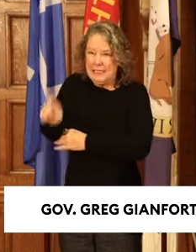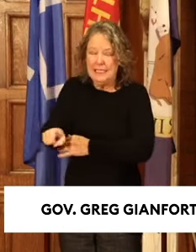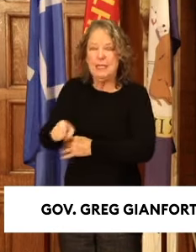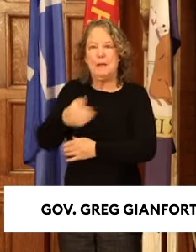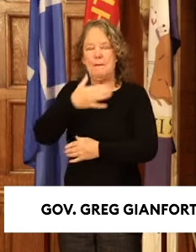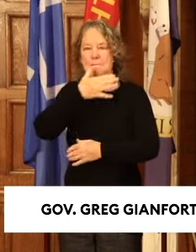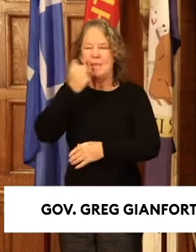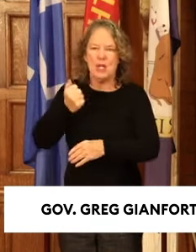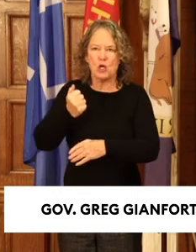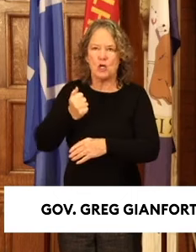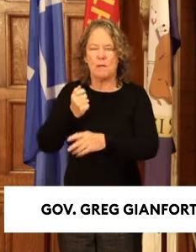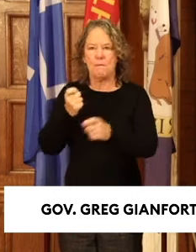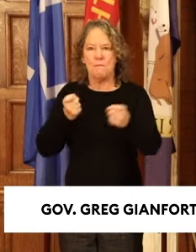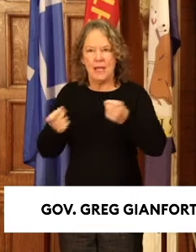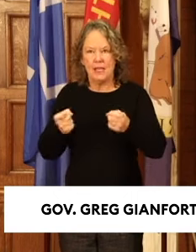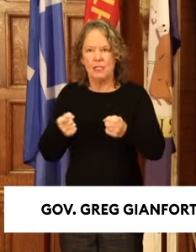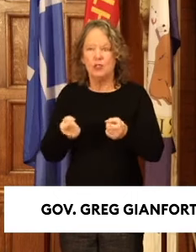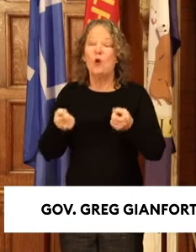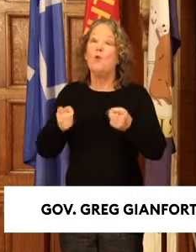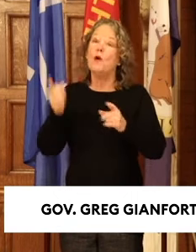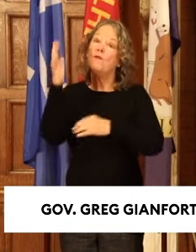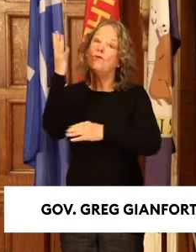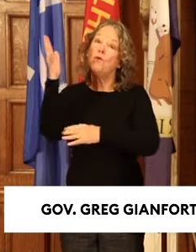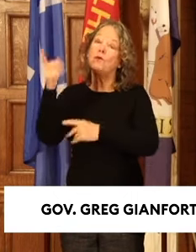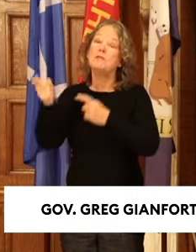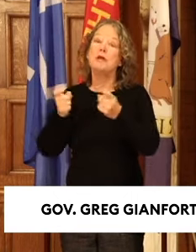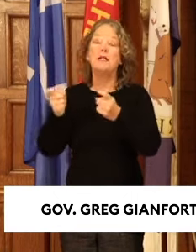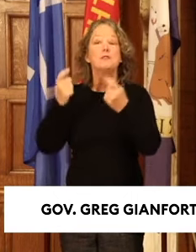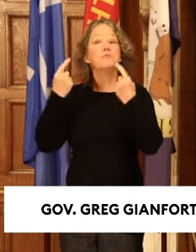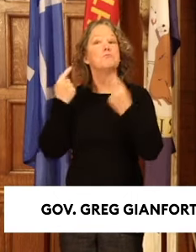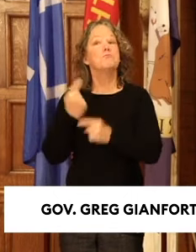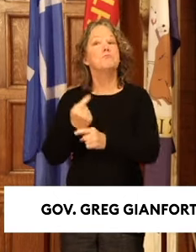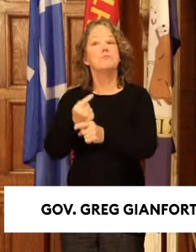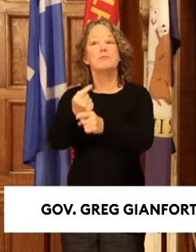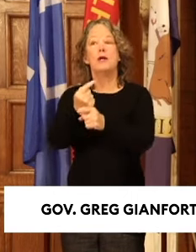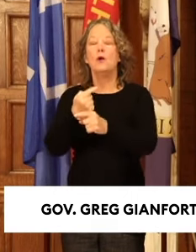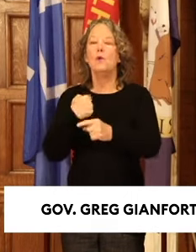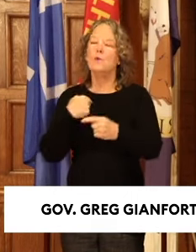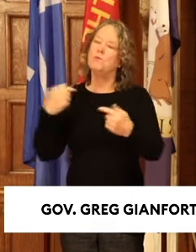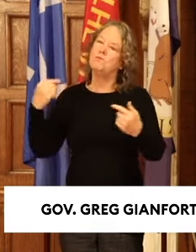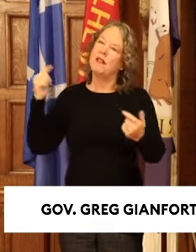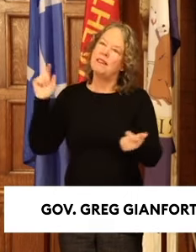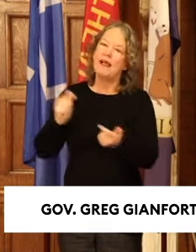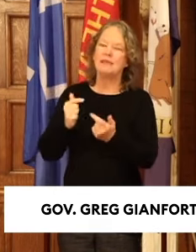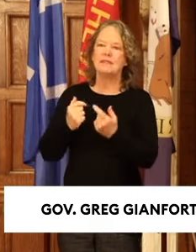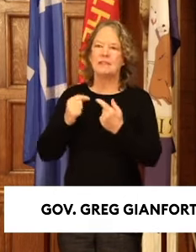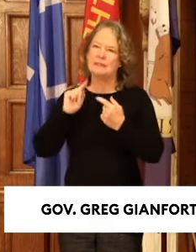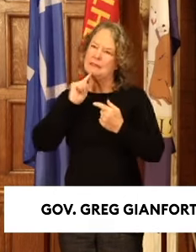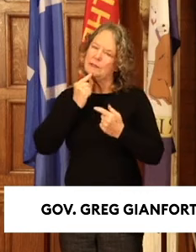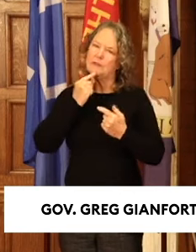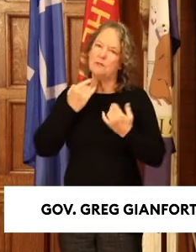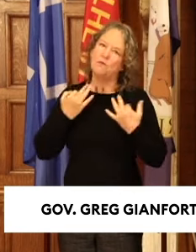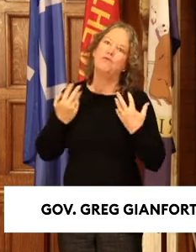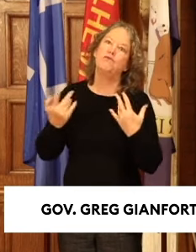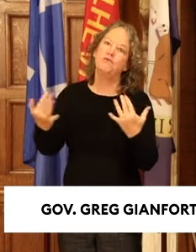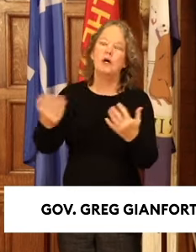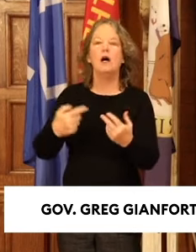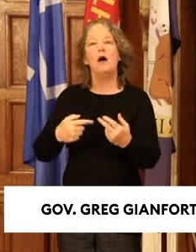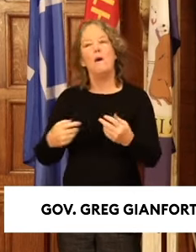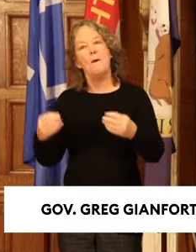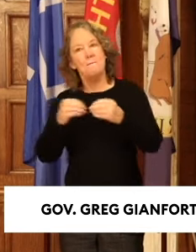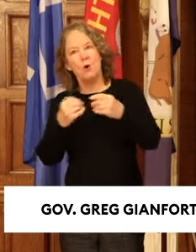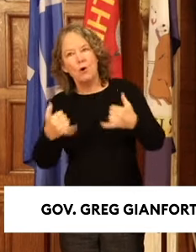better managed. When a forest is managed properly, we have less severe wildfires, more